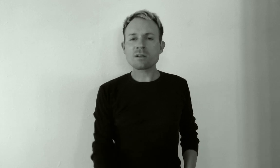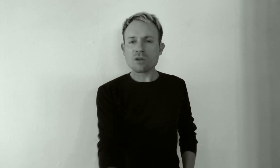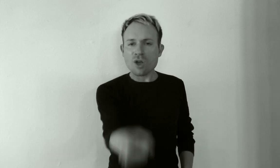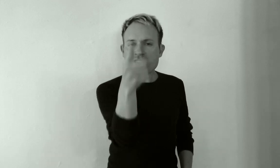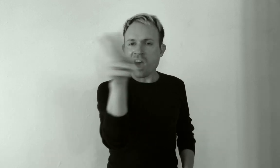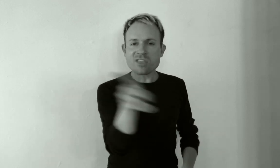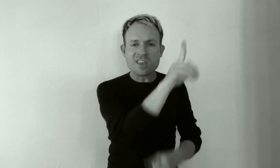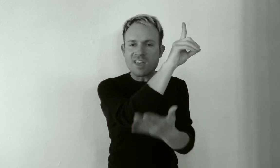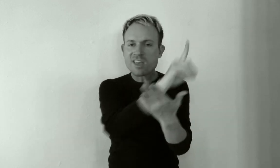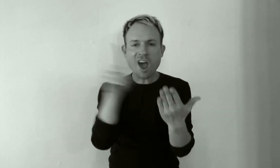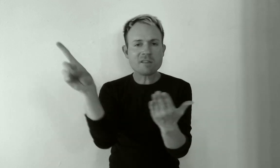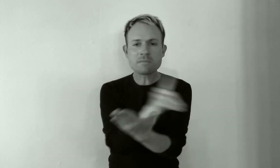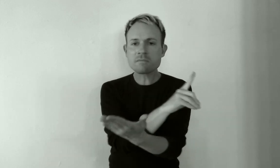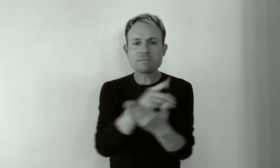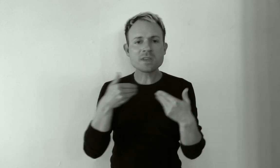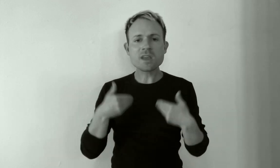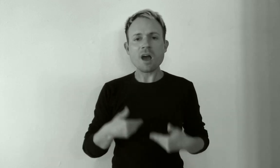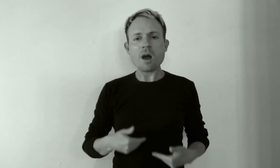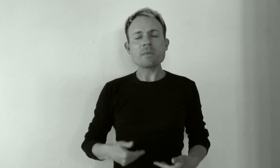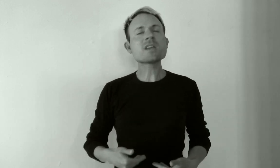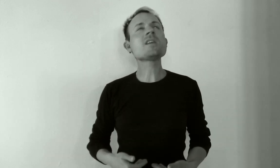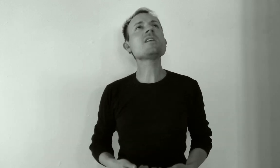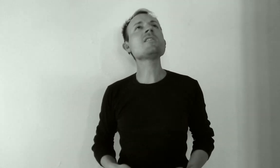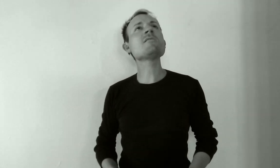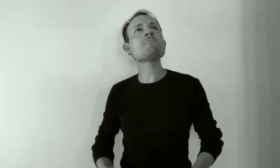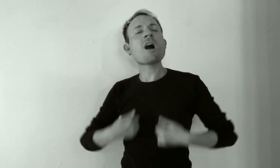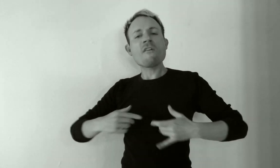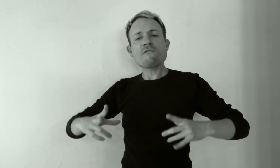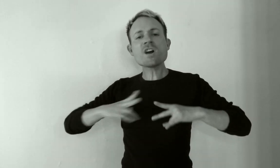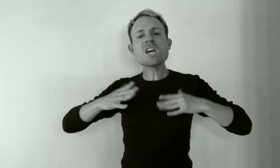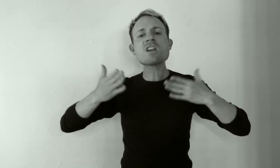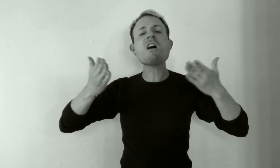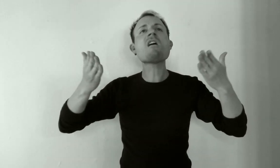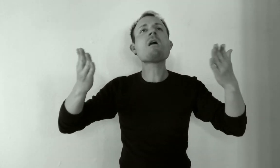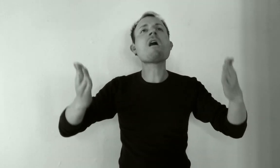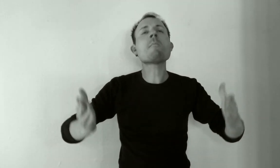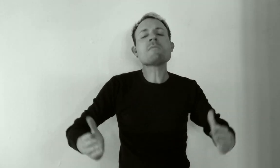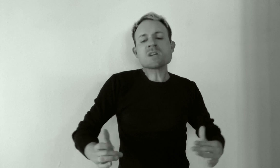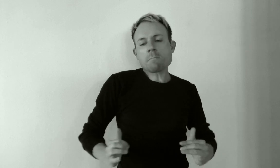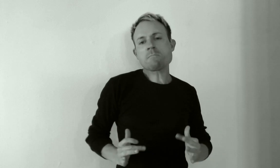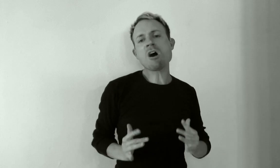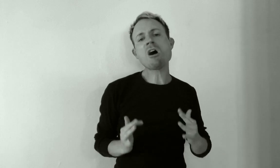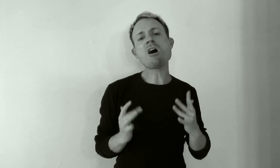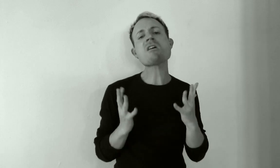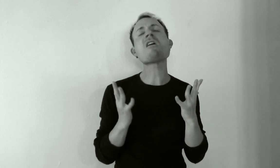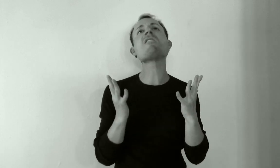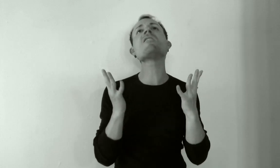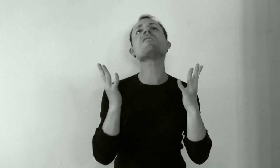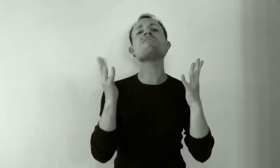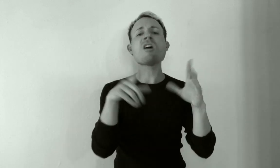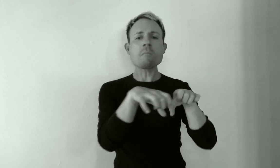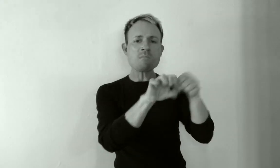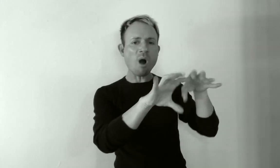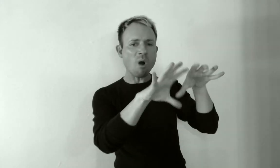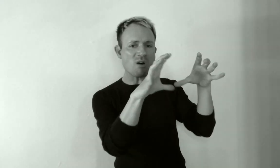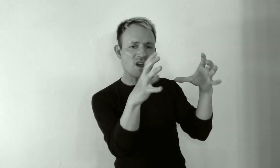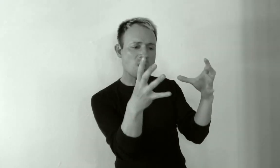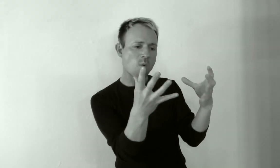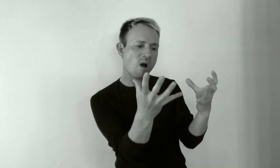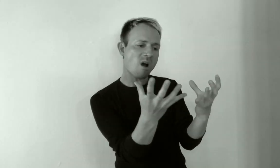cannot deny me My freedom is burning This broken world